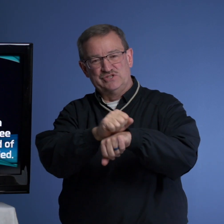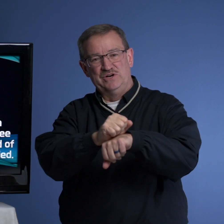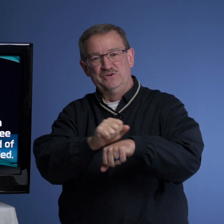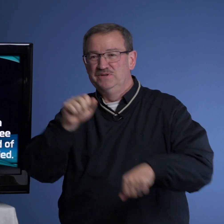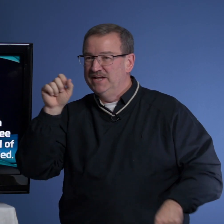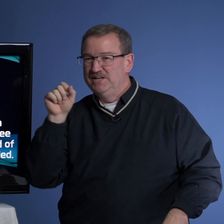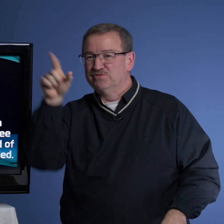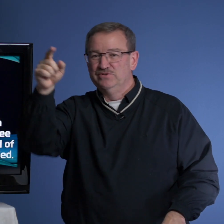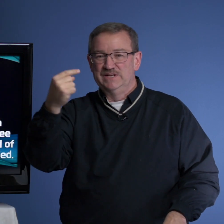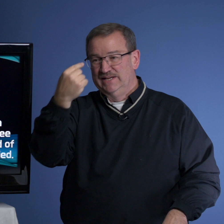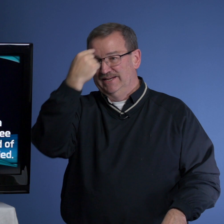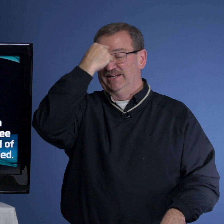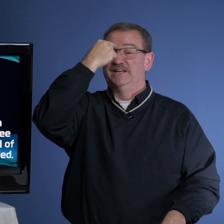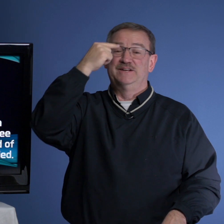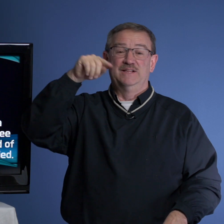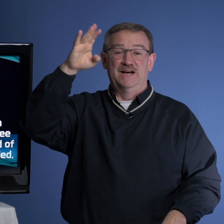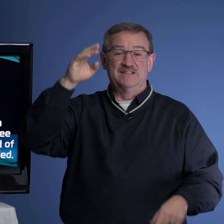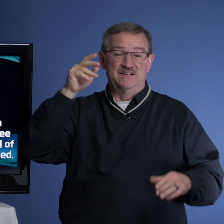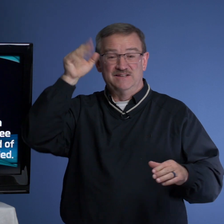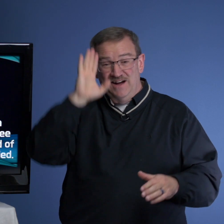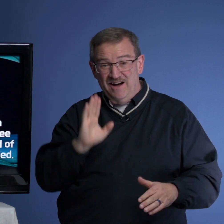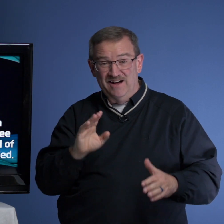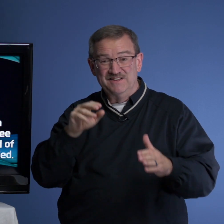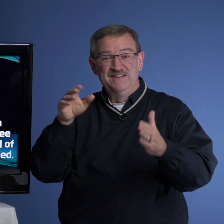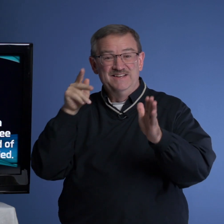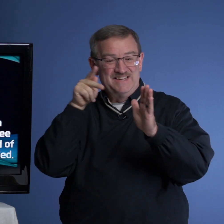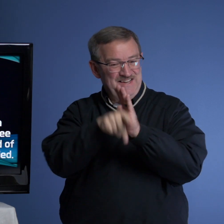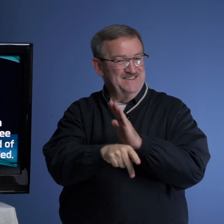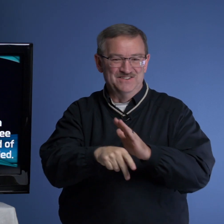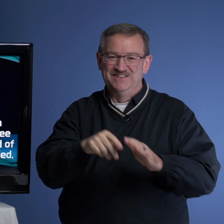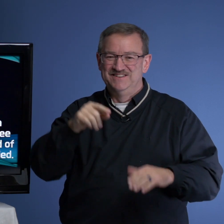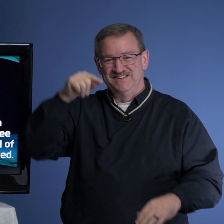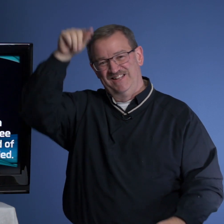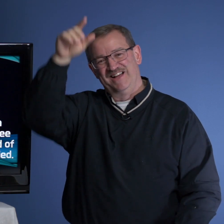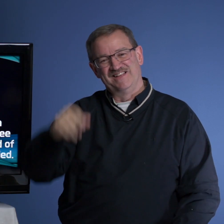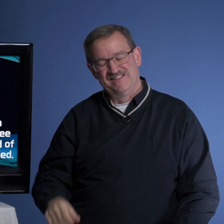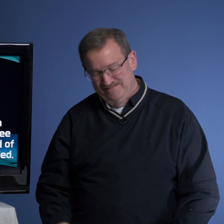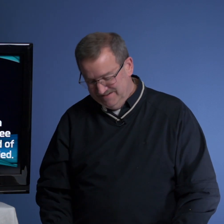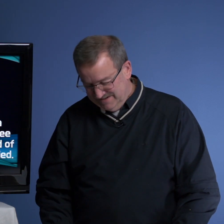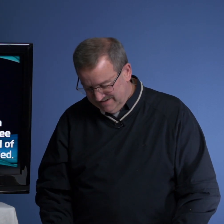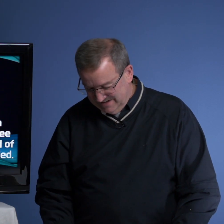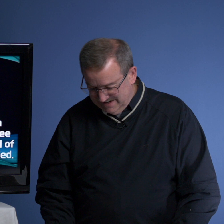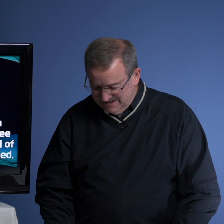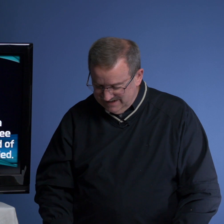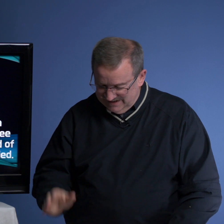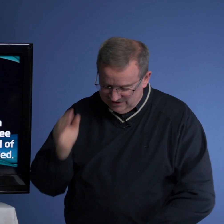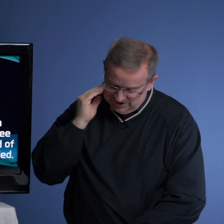stone, and he threw it, and it hit Goliath, and God killed Goliath. You know,